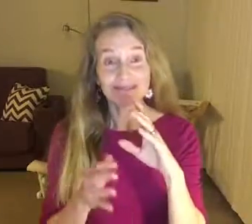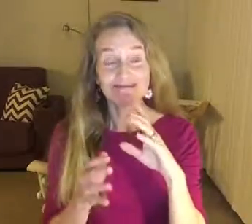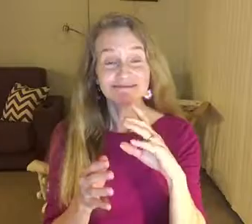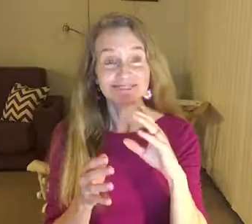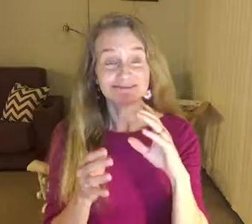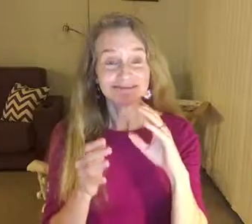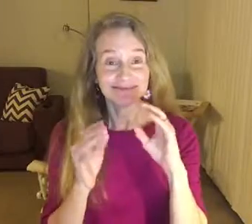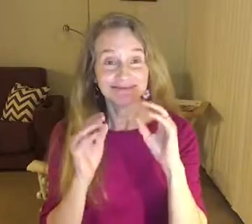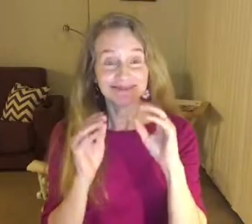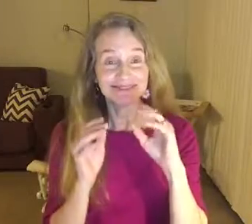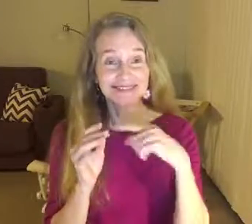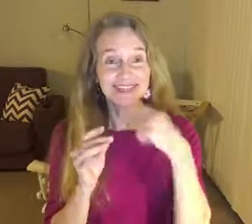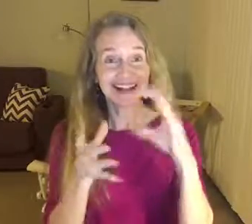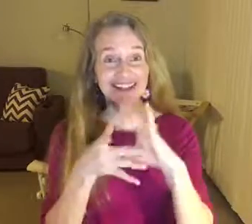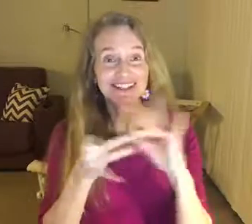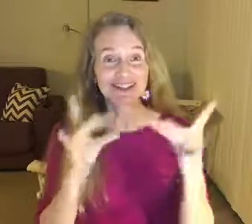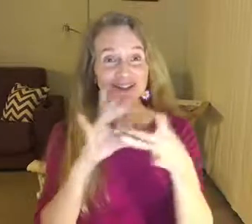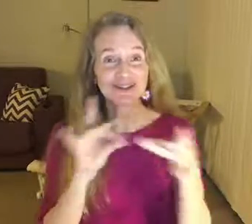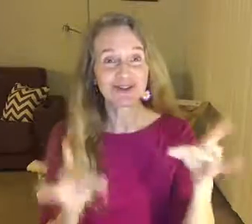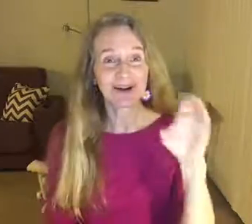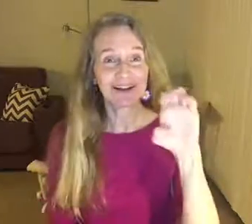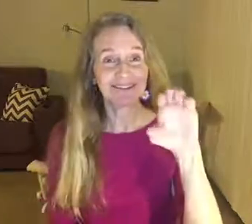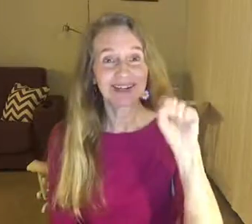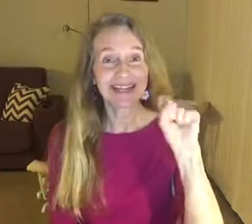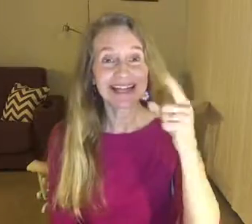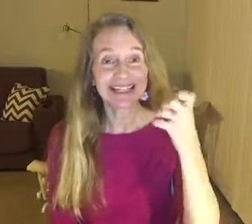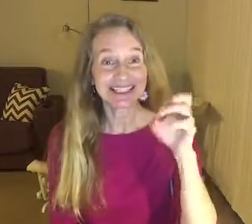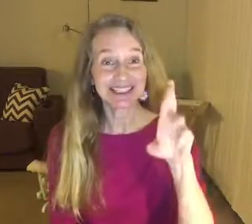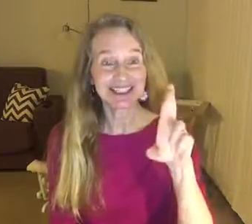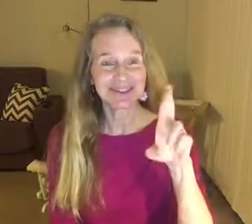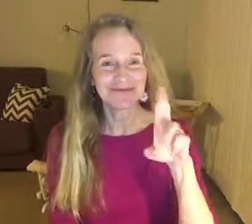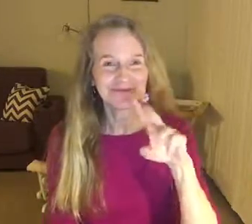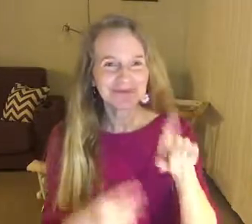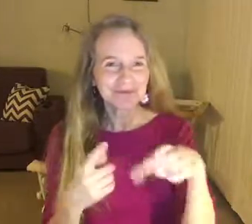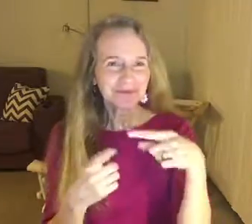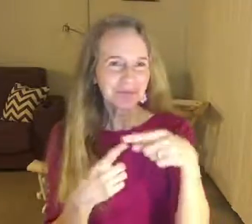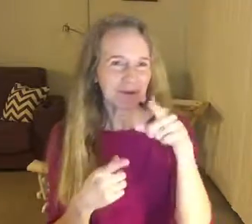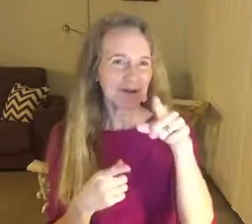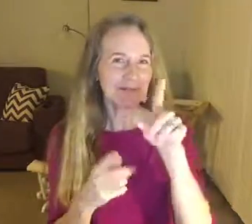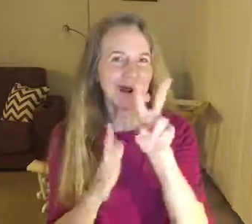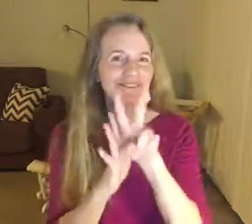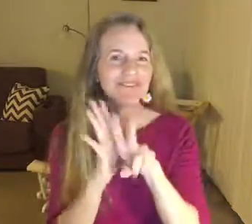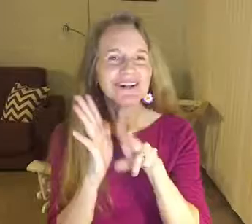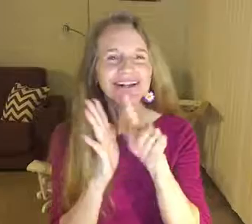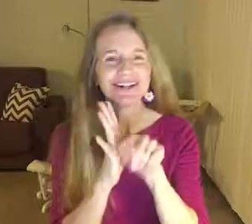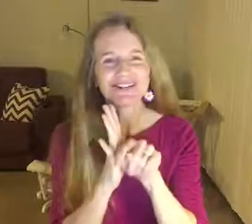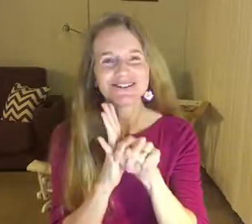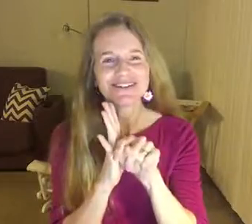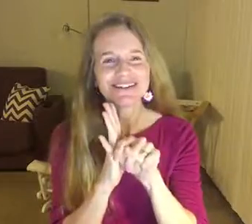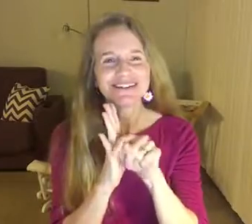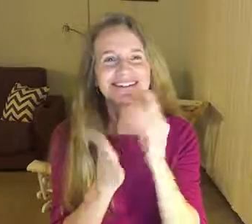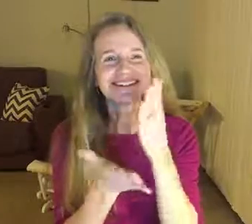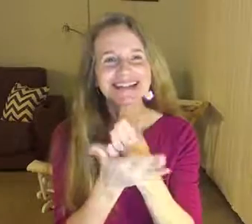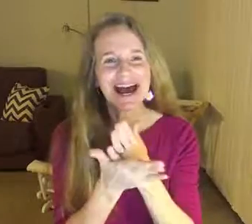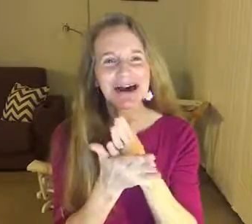the story of Hector. My videos stop